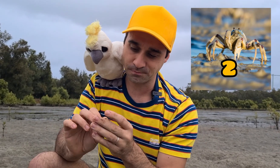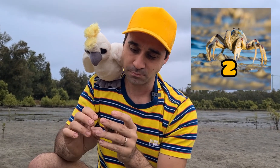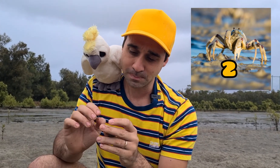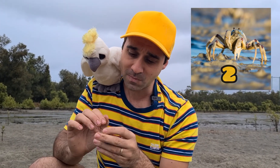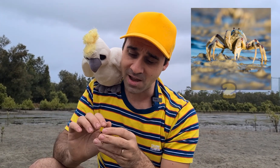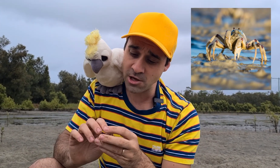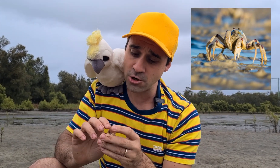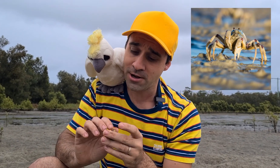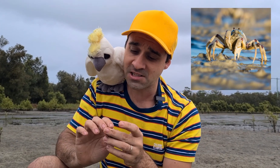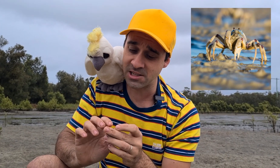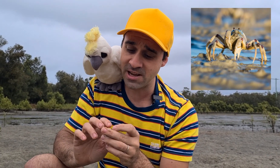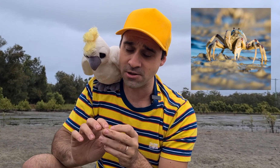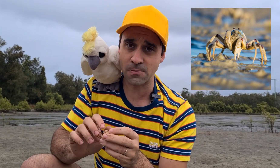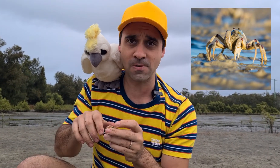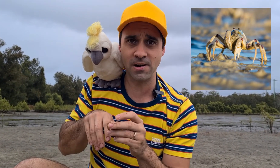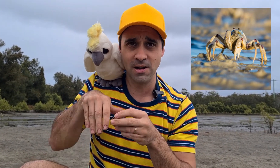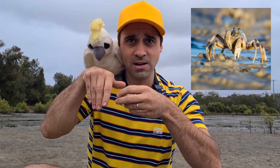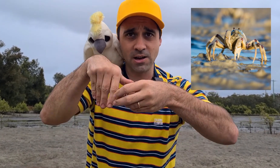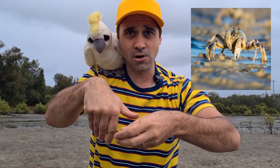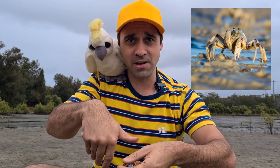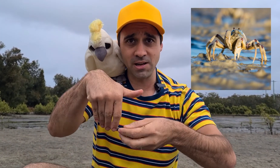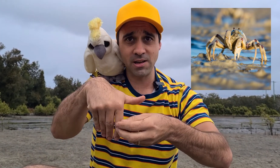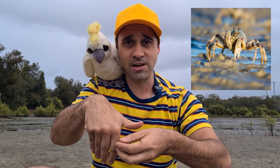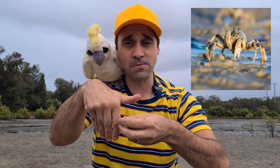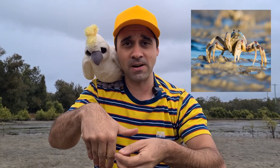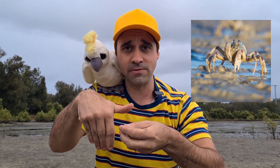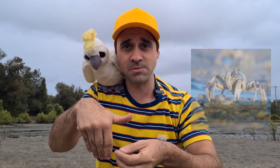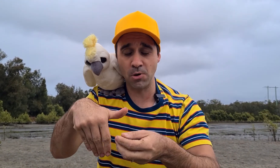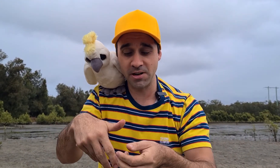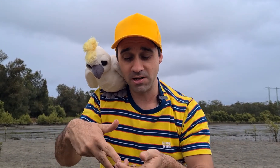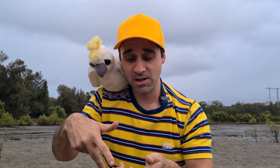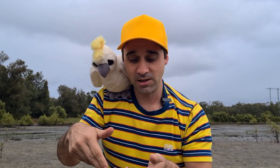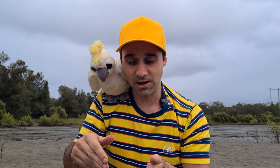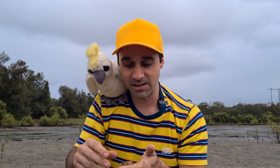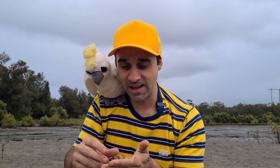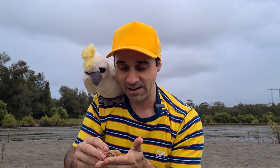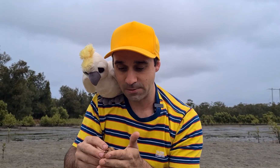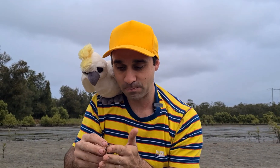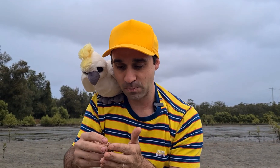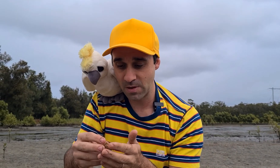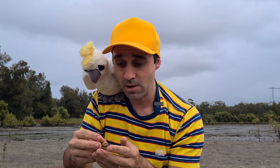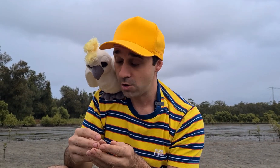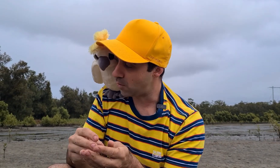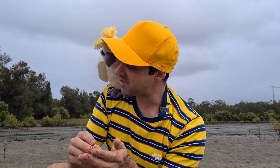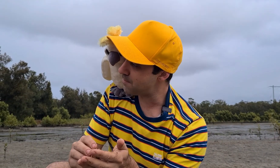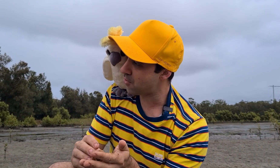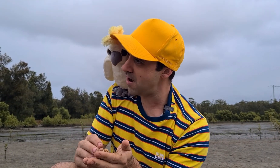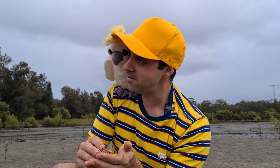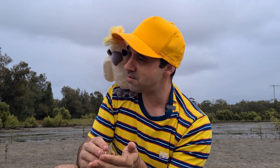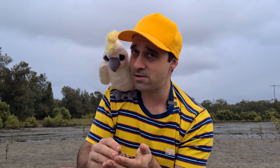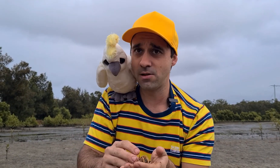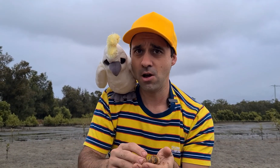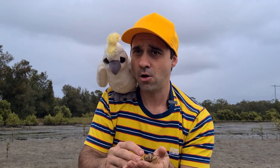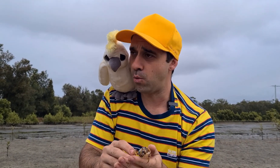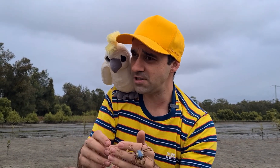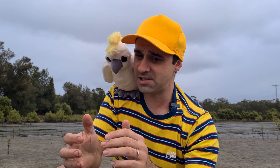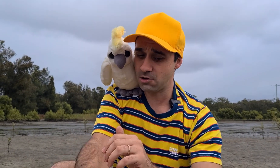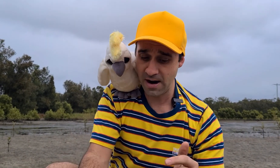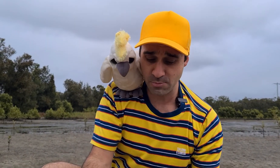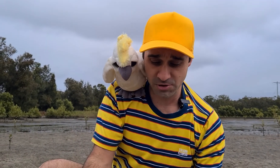And you notice that they're at the front going in front of his body like that. What's that, Brian? What does a crab use